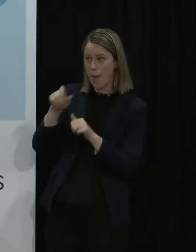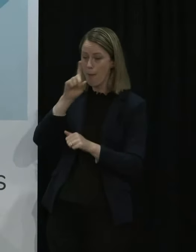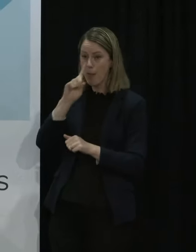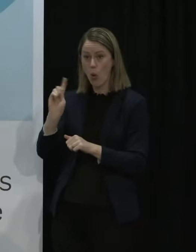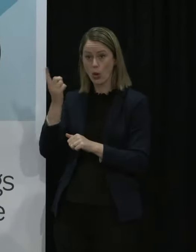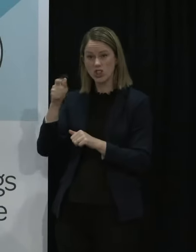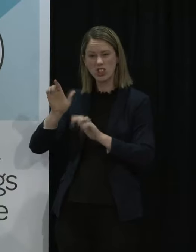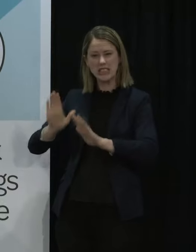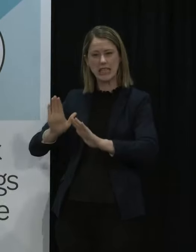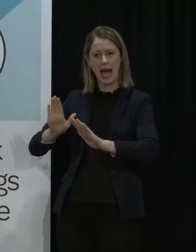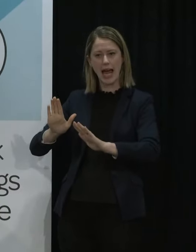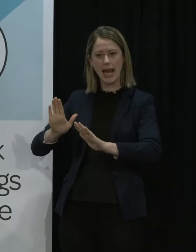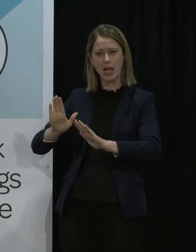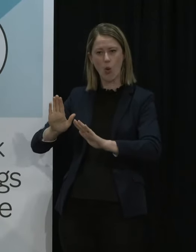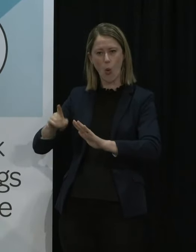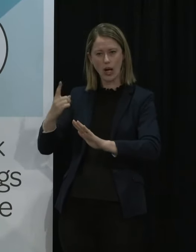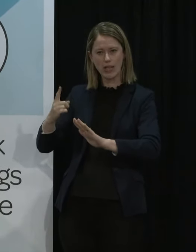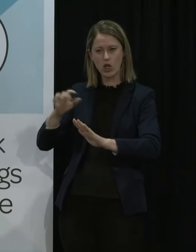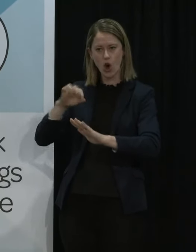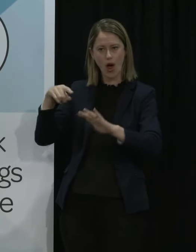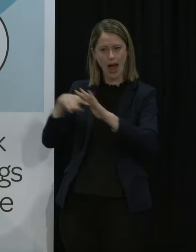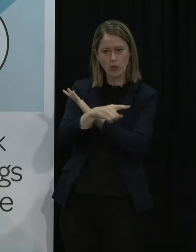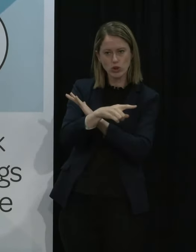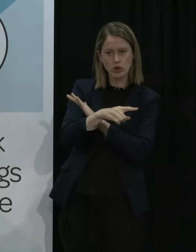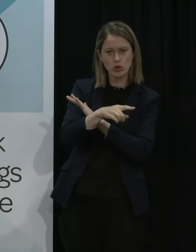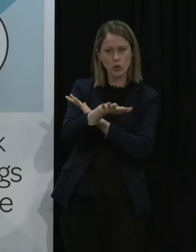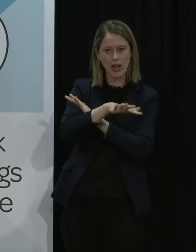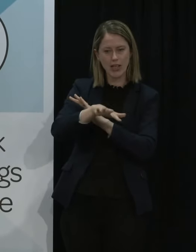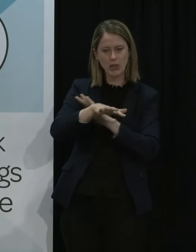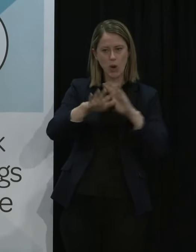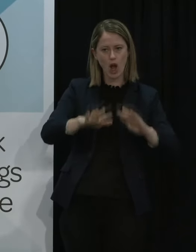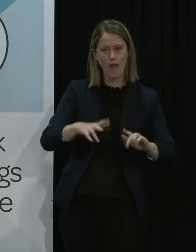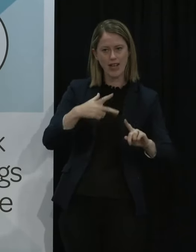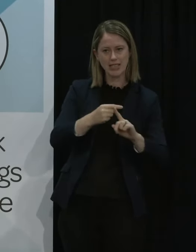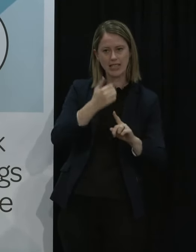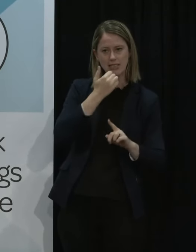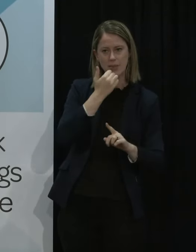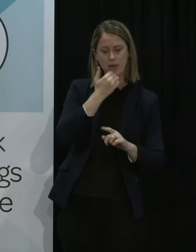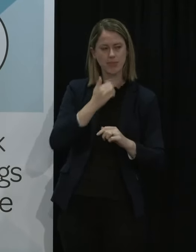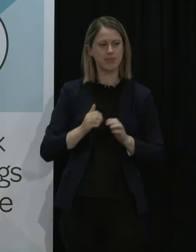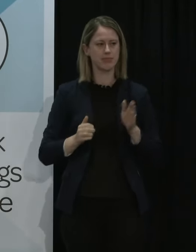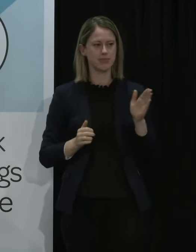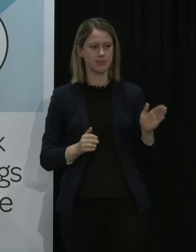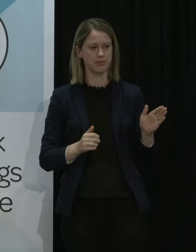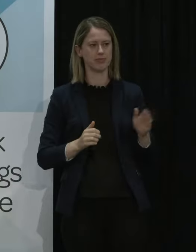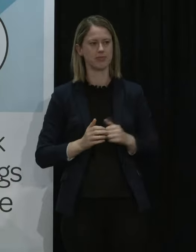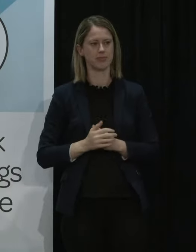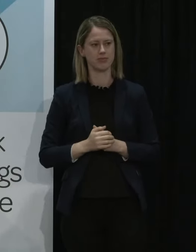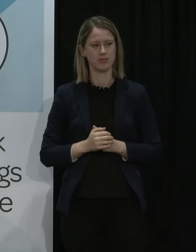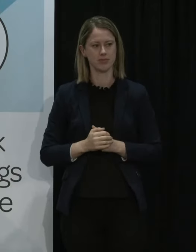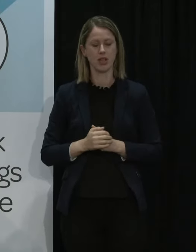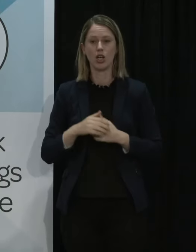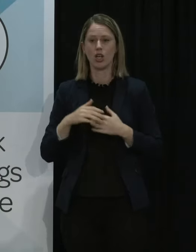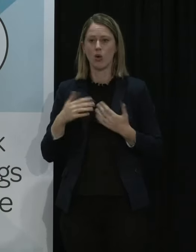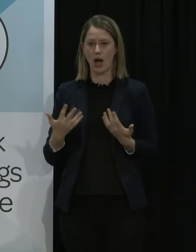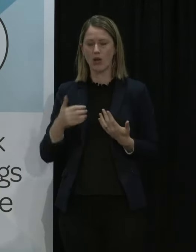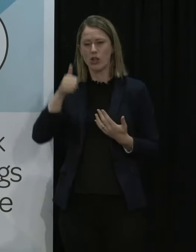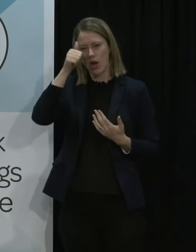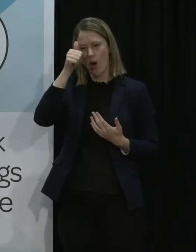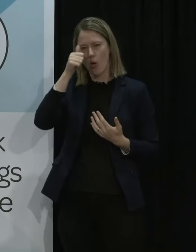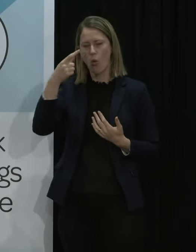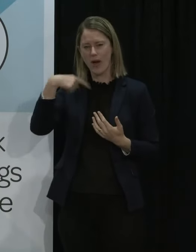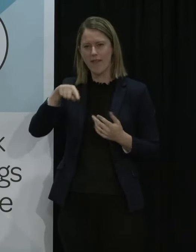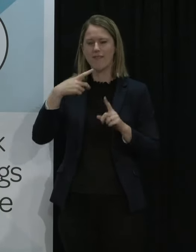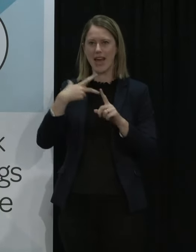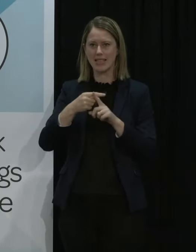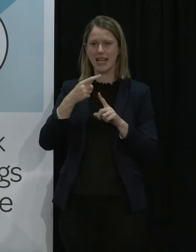instance maybe wanting to travel to areas that are less vaccinated the reason we've put so much effort into our vaccination program and got our